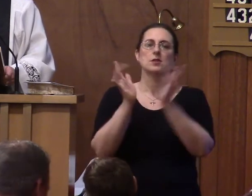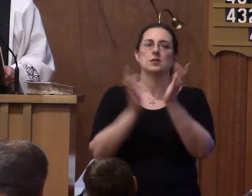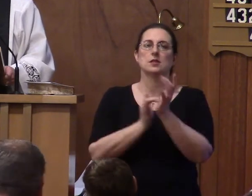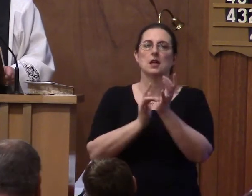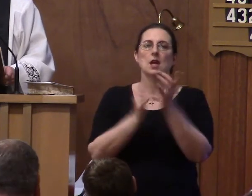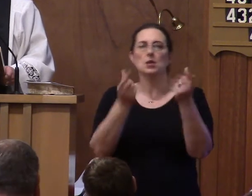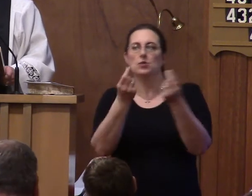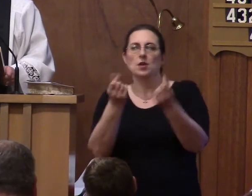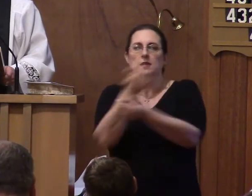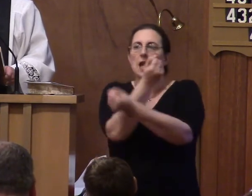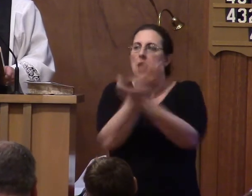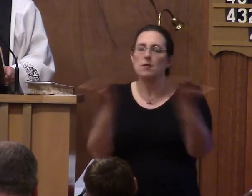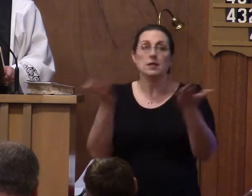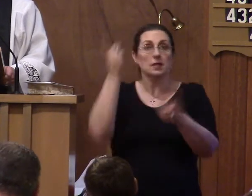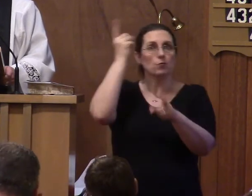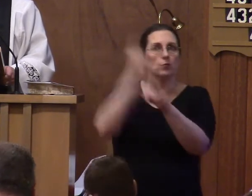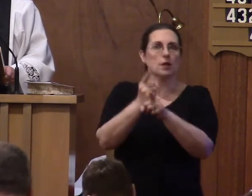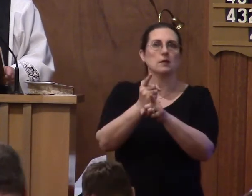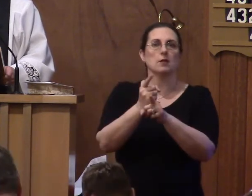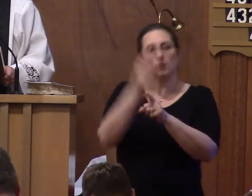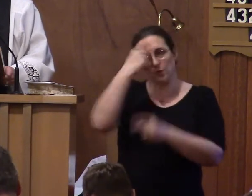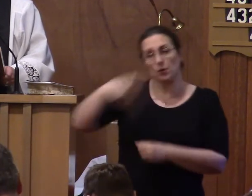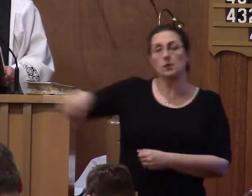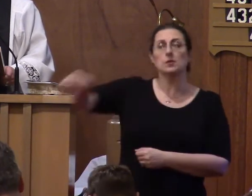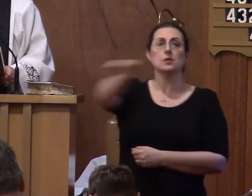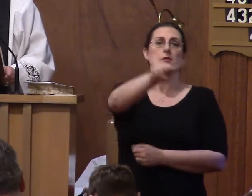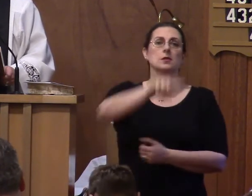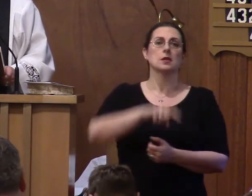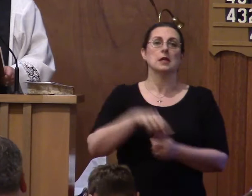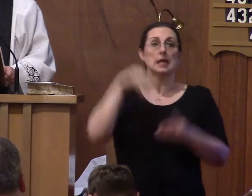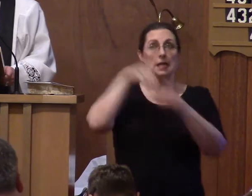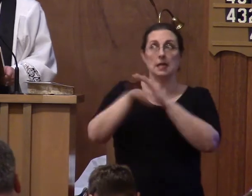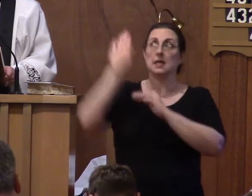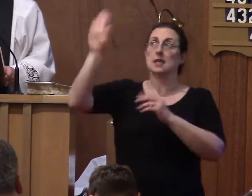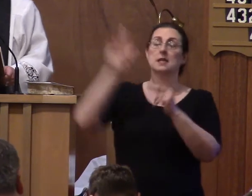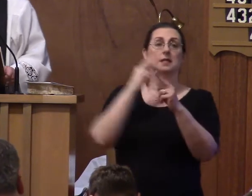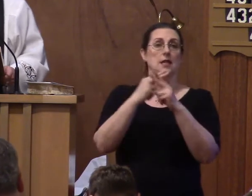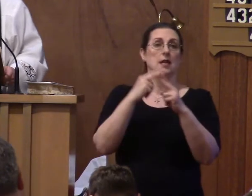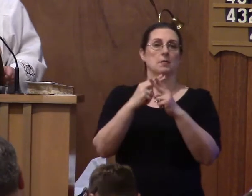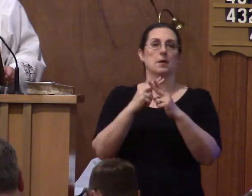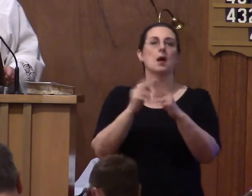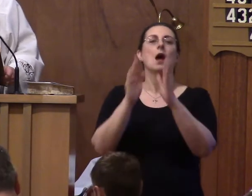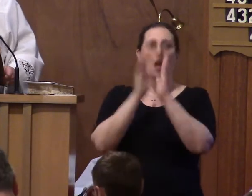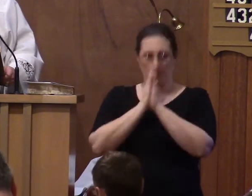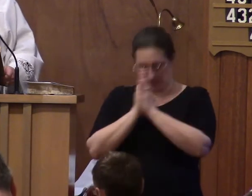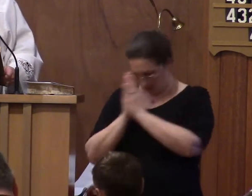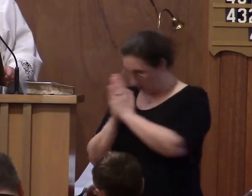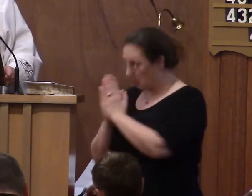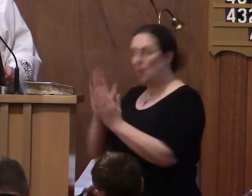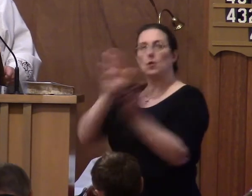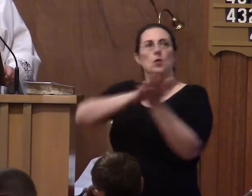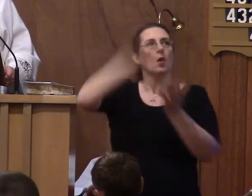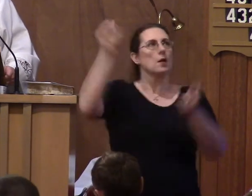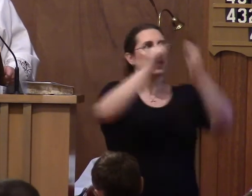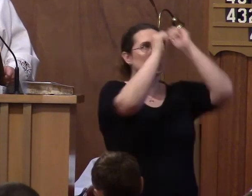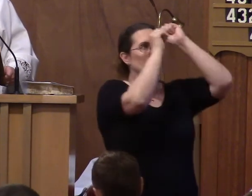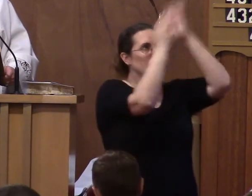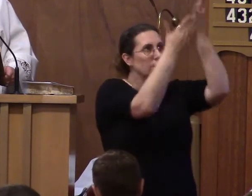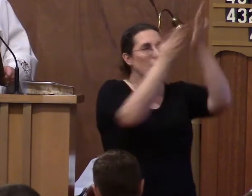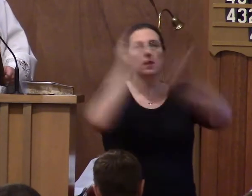everything right for you. In His name. Amen. Glory be to the Father, and to the Son, and